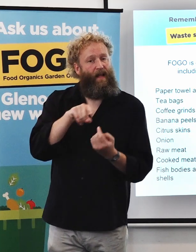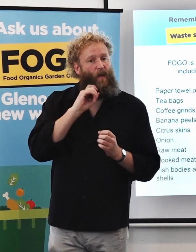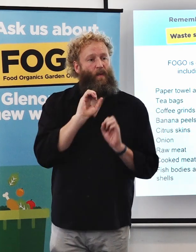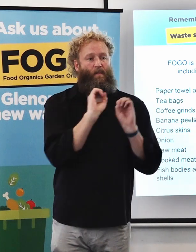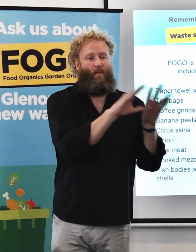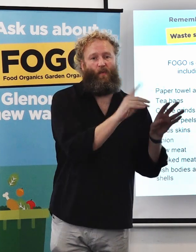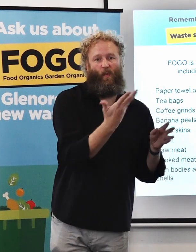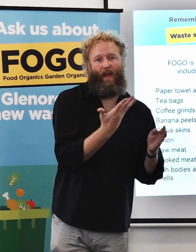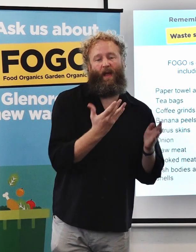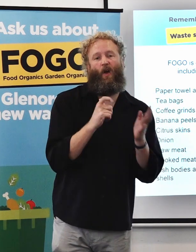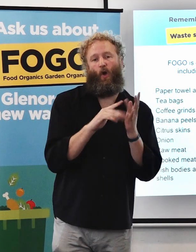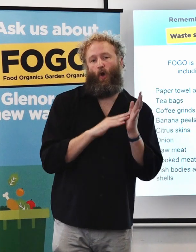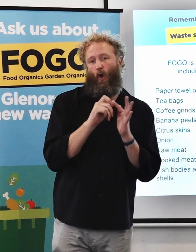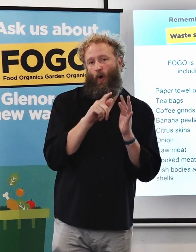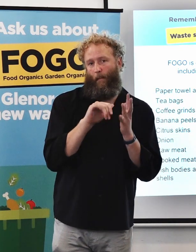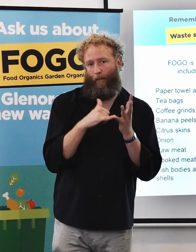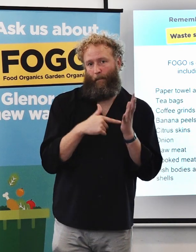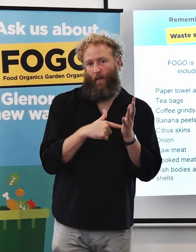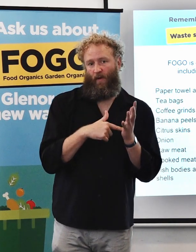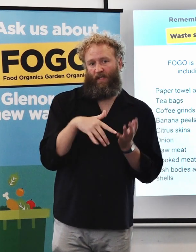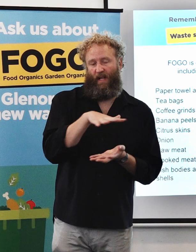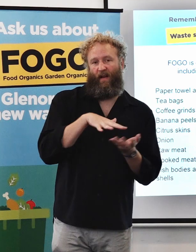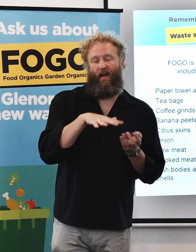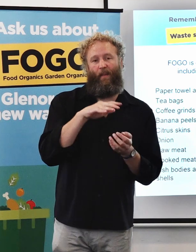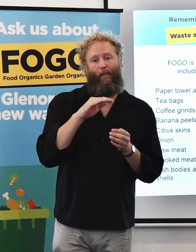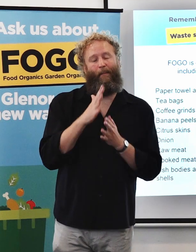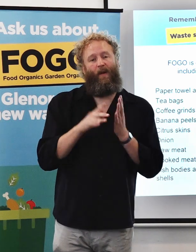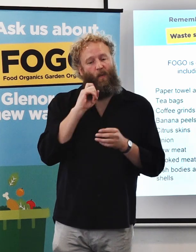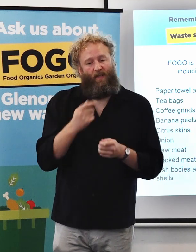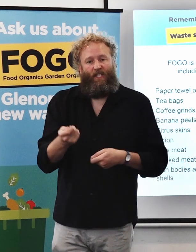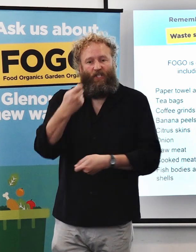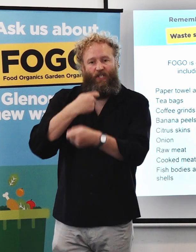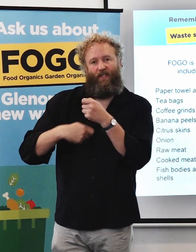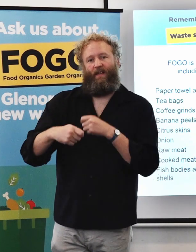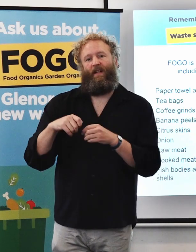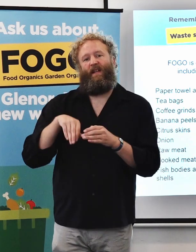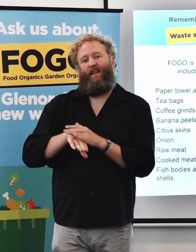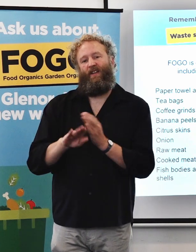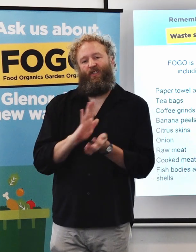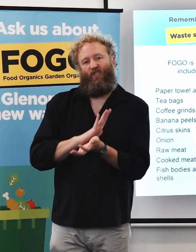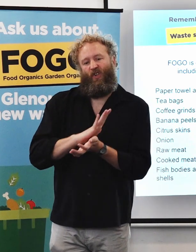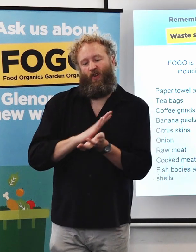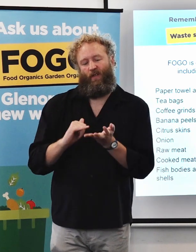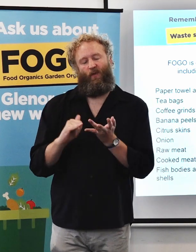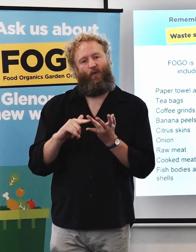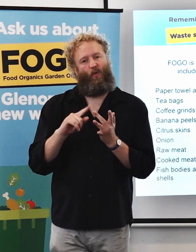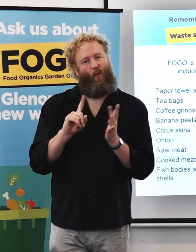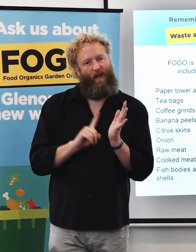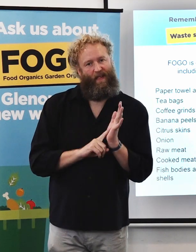So it will be turned into soil which is really rich in nutrients and able to use in our agriculture